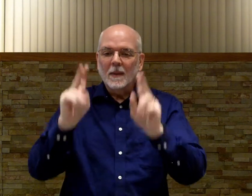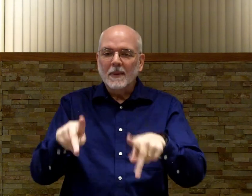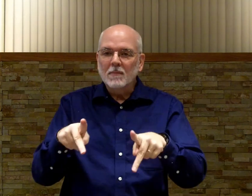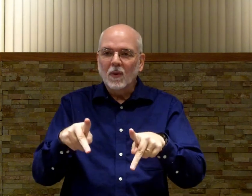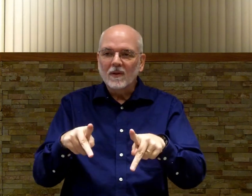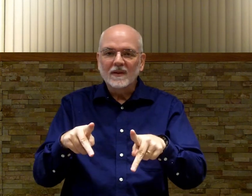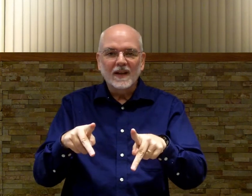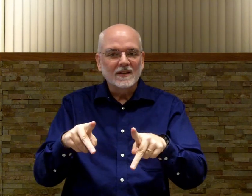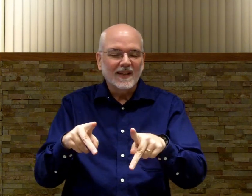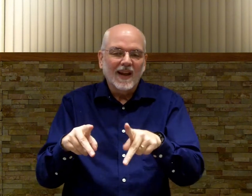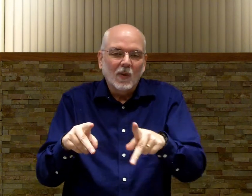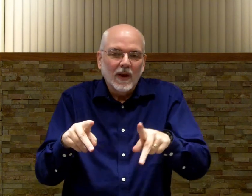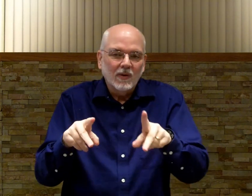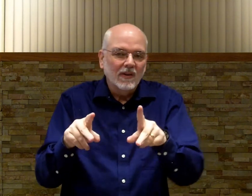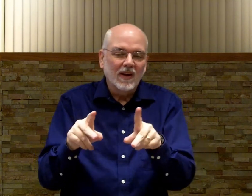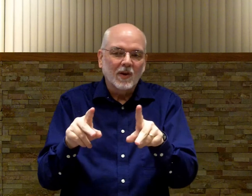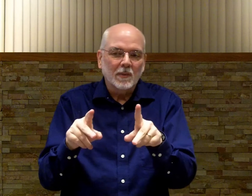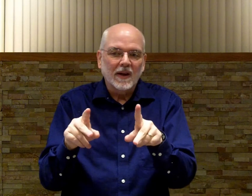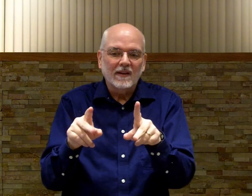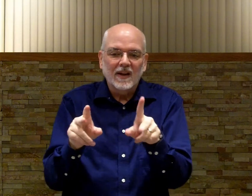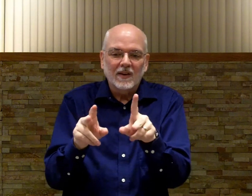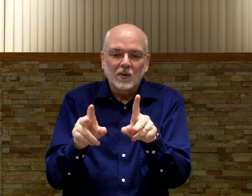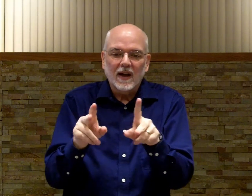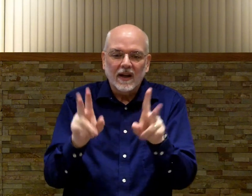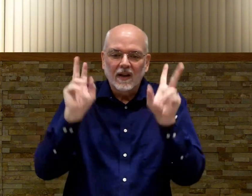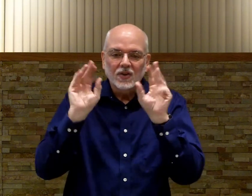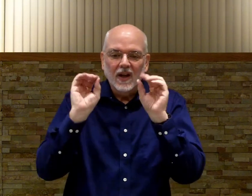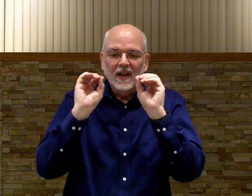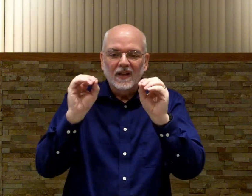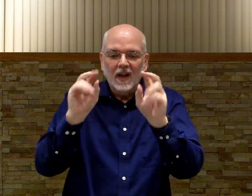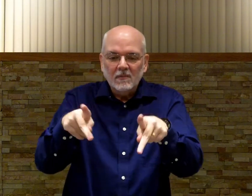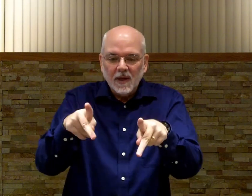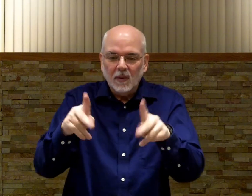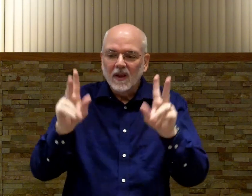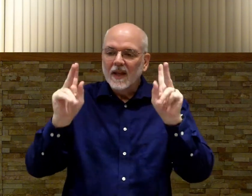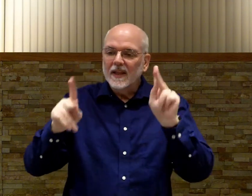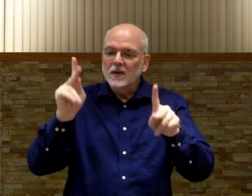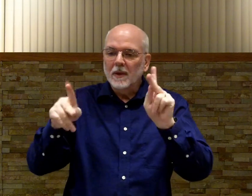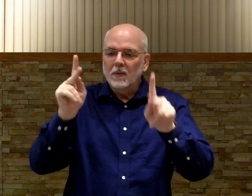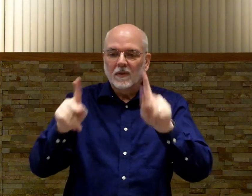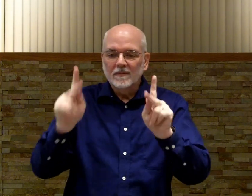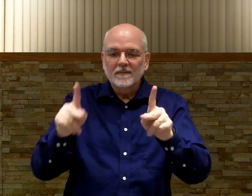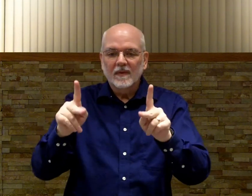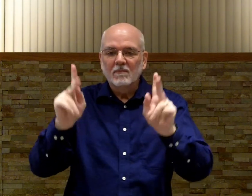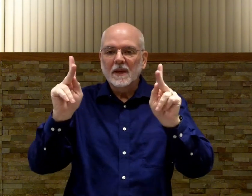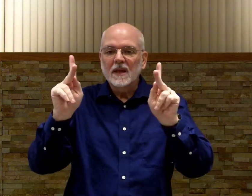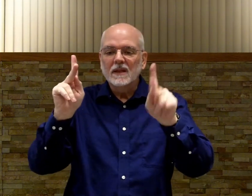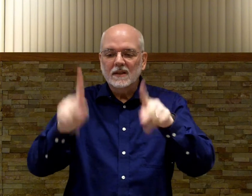people is kind of the way you would interpret it in direct English. None people. These are people. P's